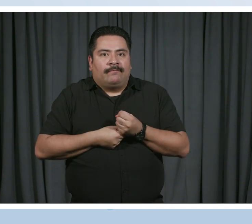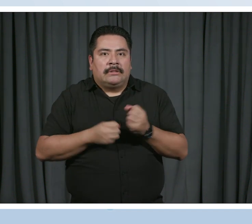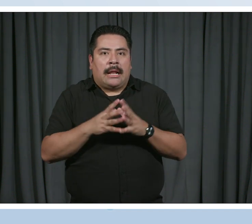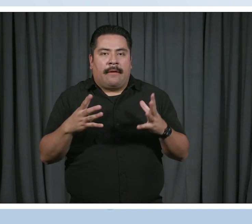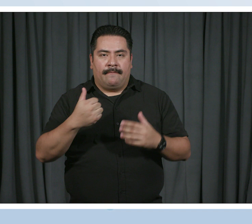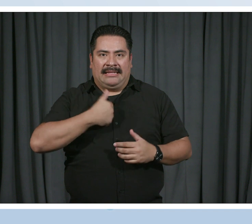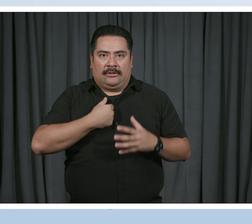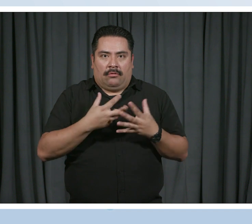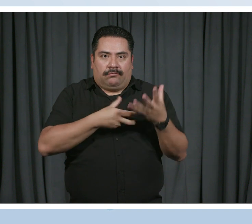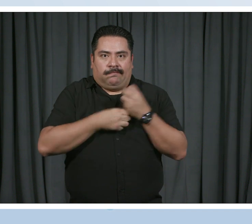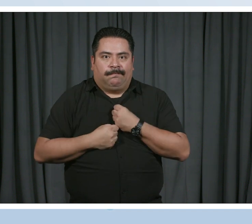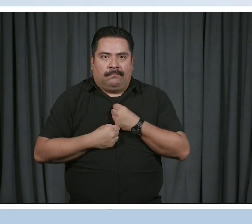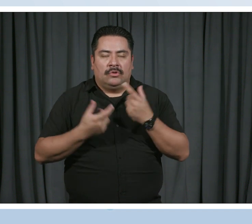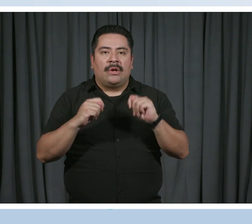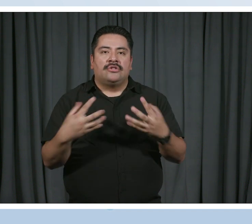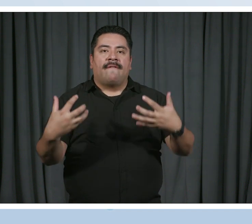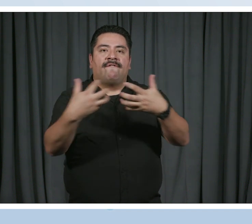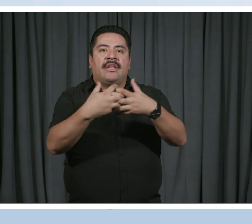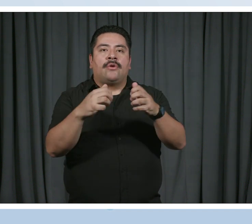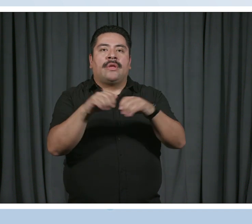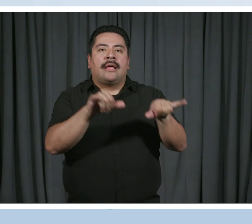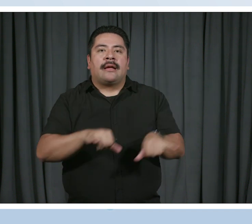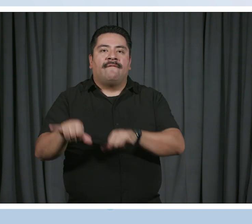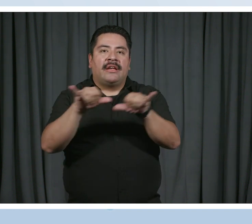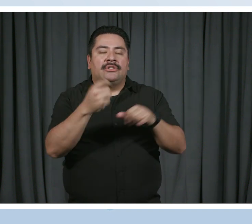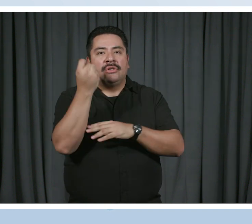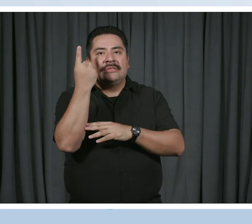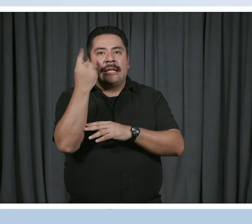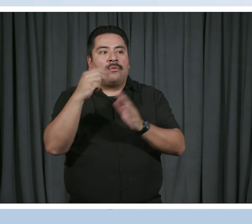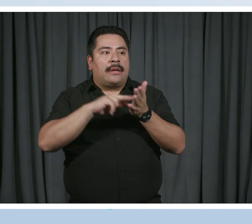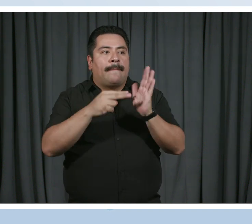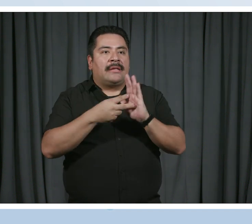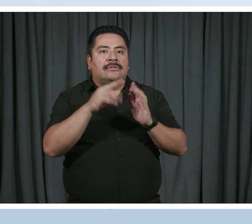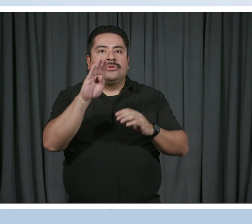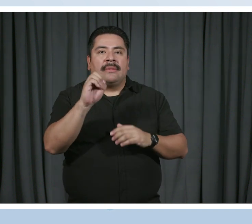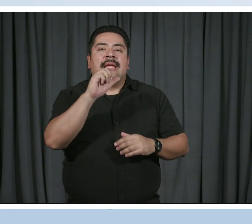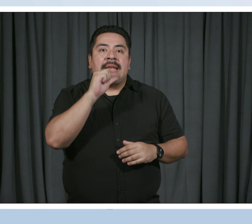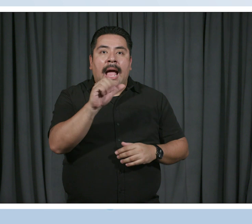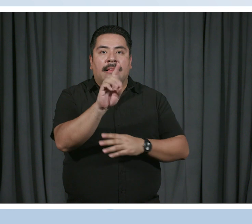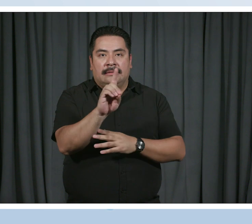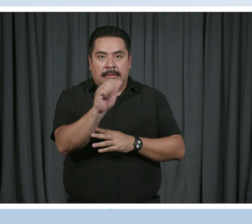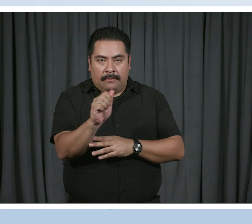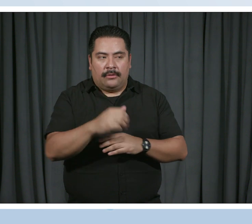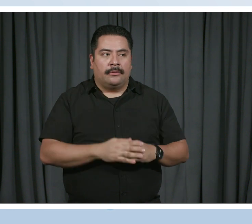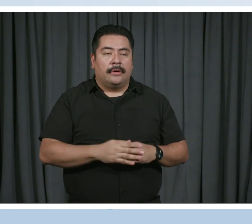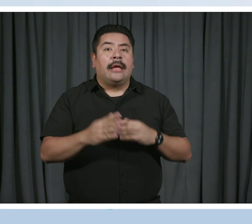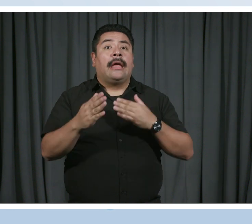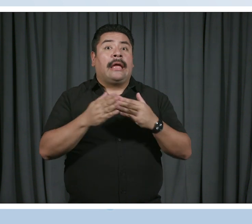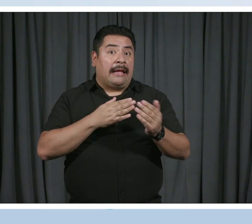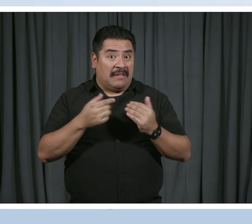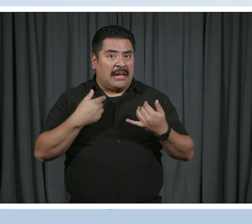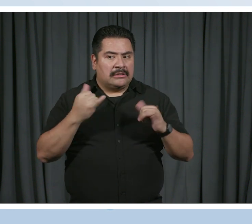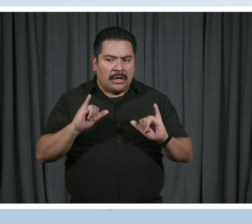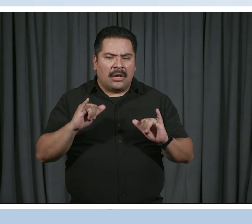to try to fit in with the conventional understandings of what it means to be non-disabled. And then even when I started